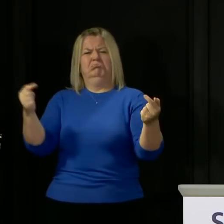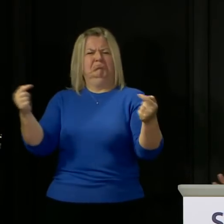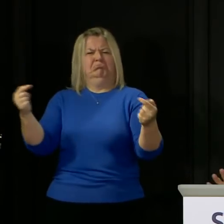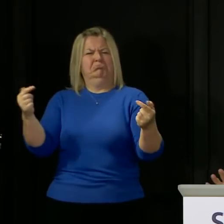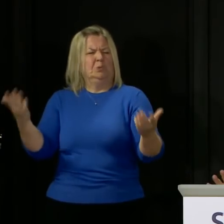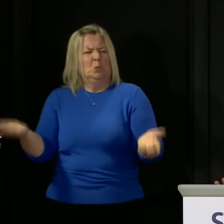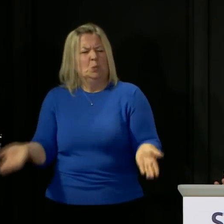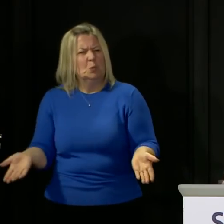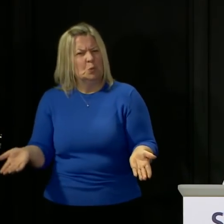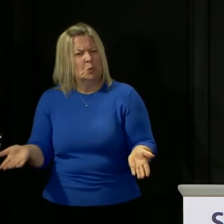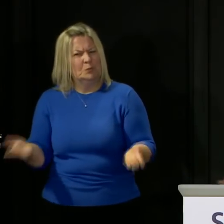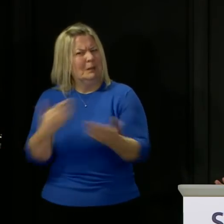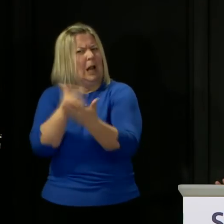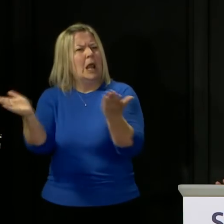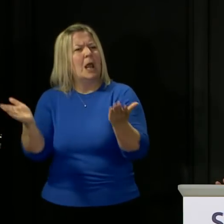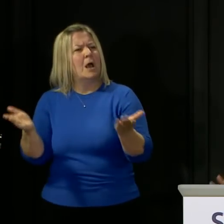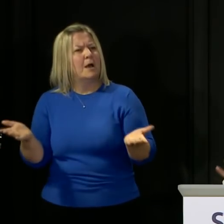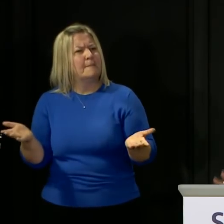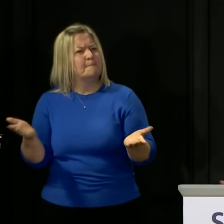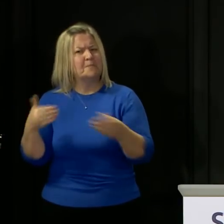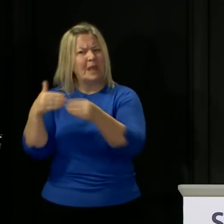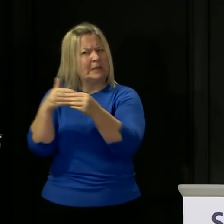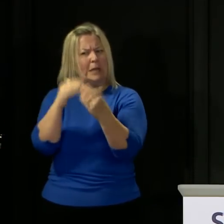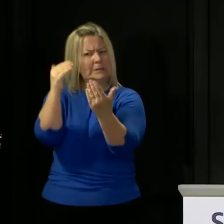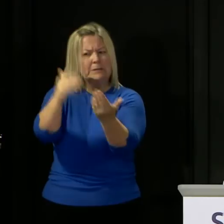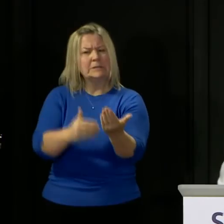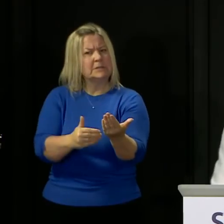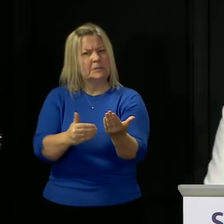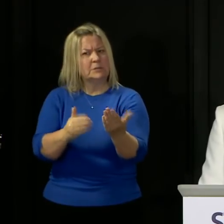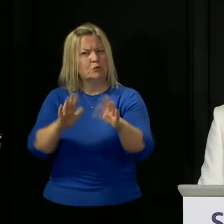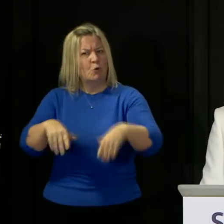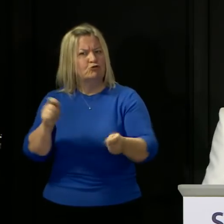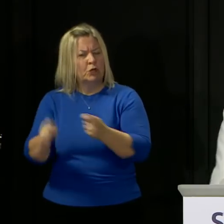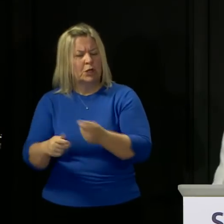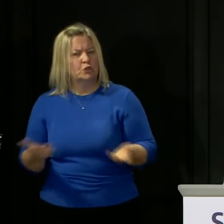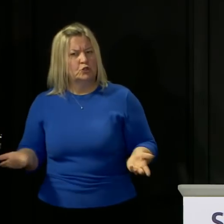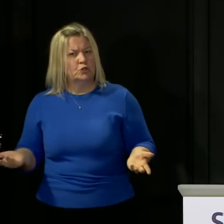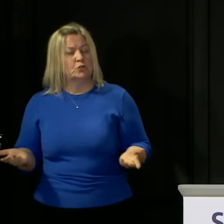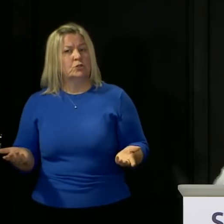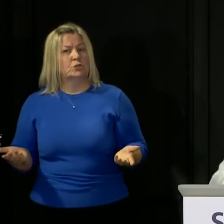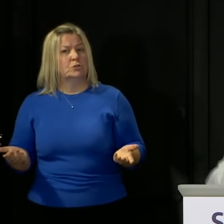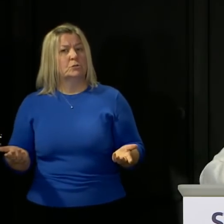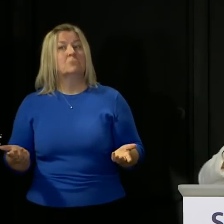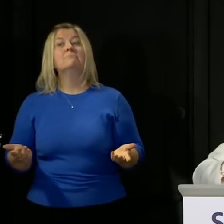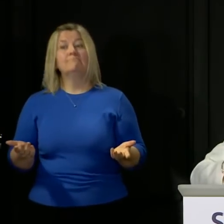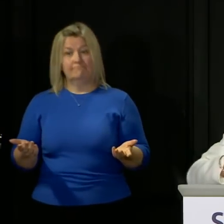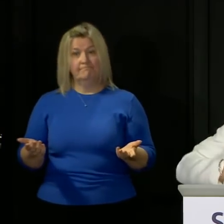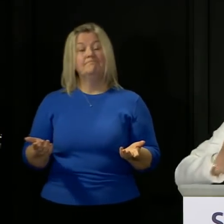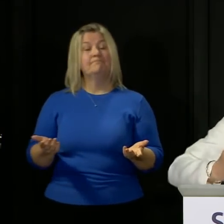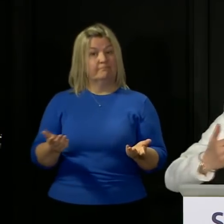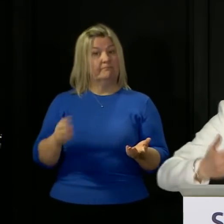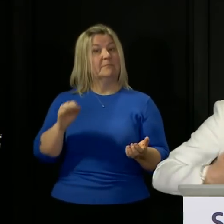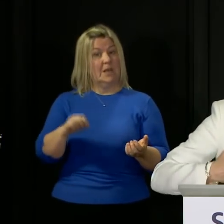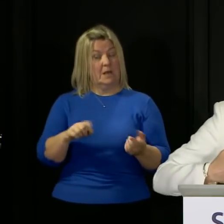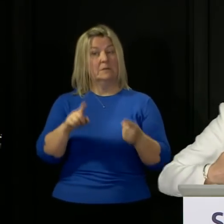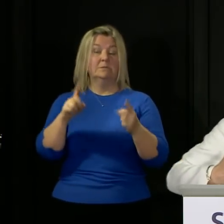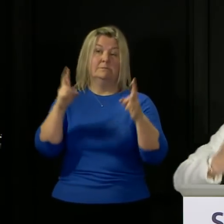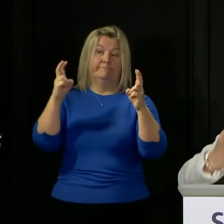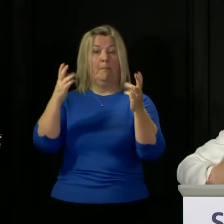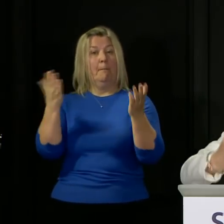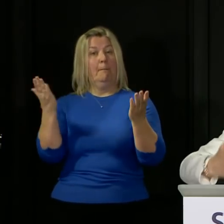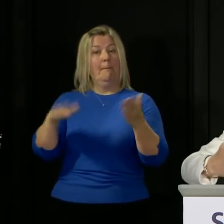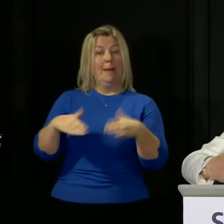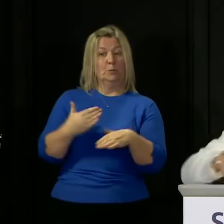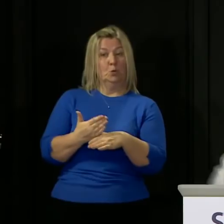operational or not and that guidance at this stage hasn't changed yes the return to work if you like the